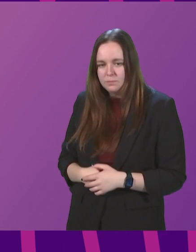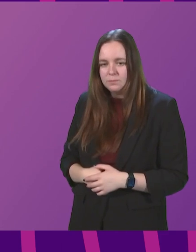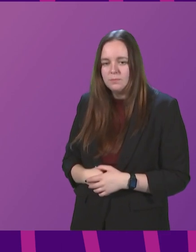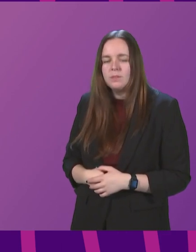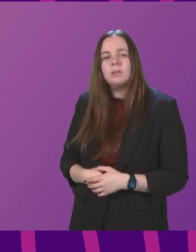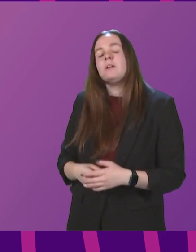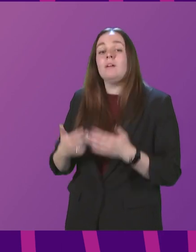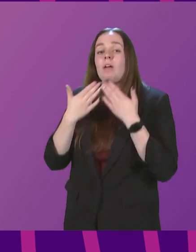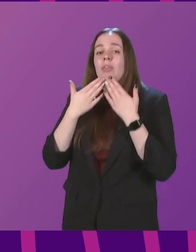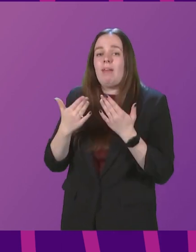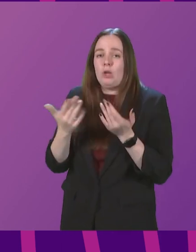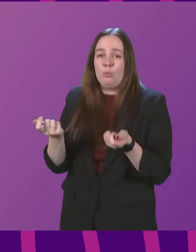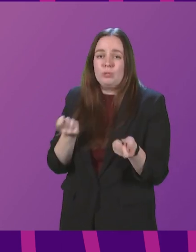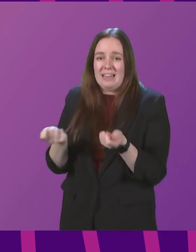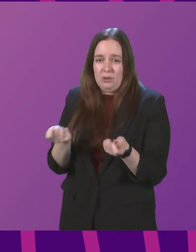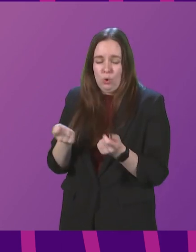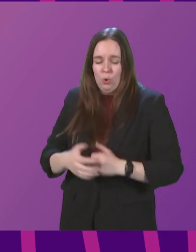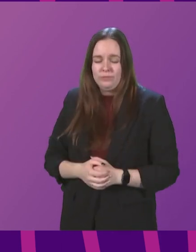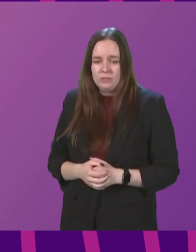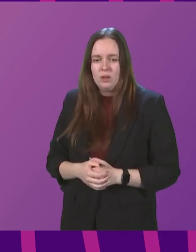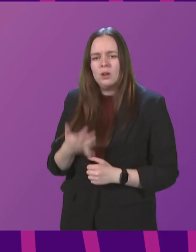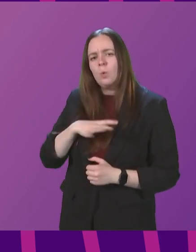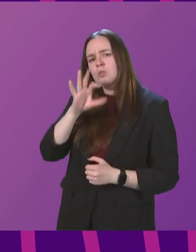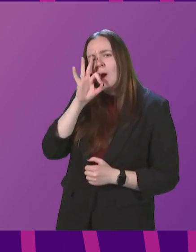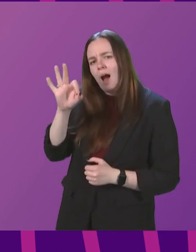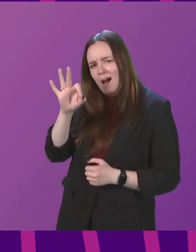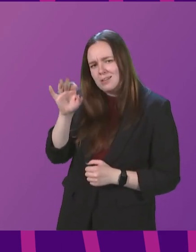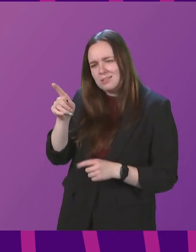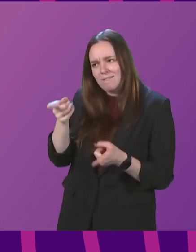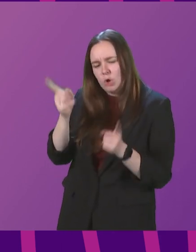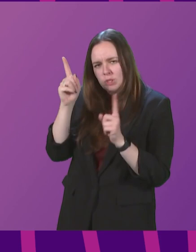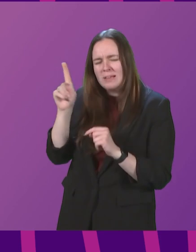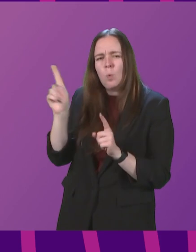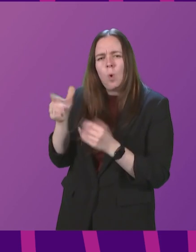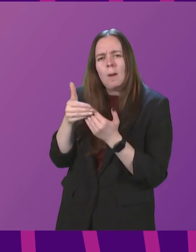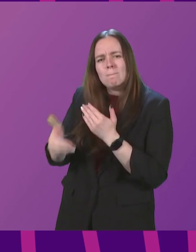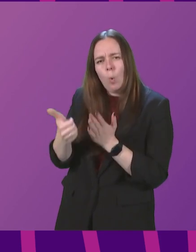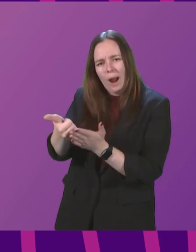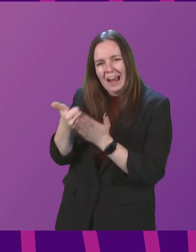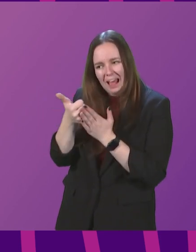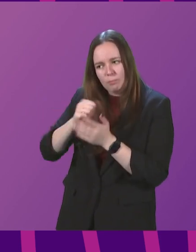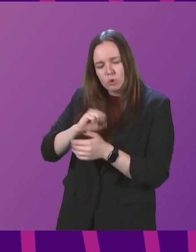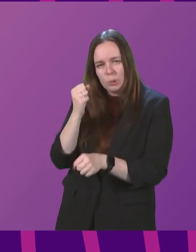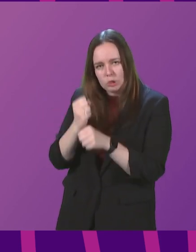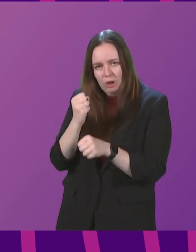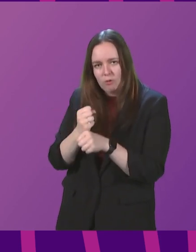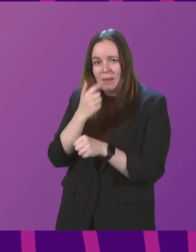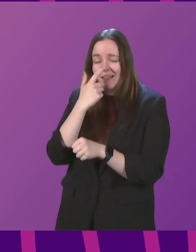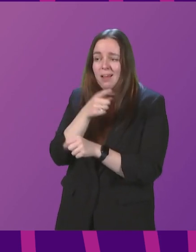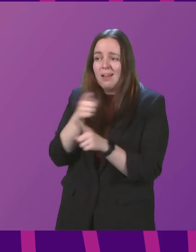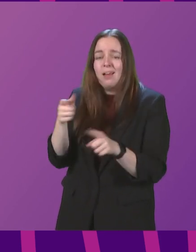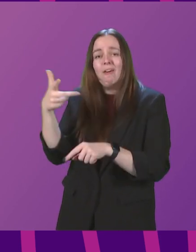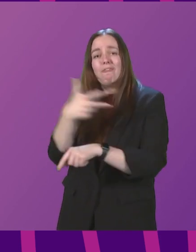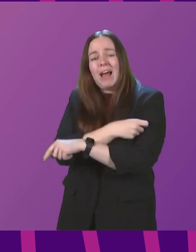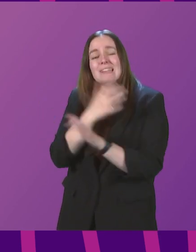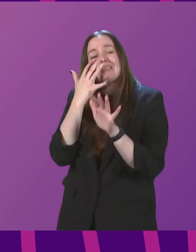Thank you, Presiding Officer. To ask the First Minister what further help the Scottish Government can offer vaccine trial